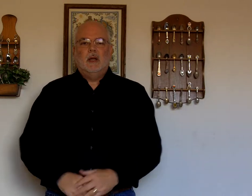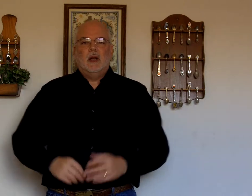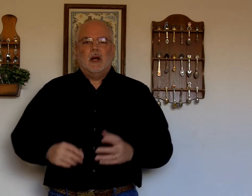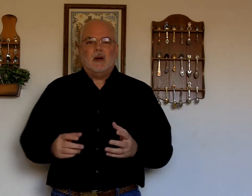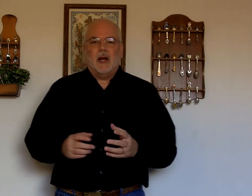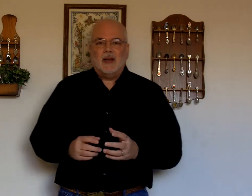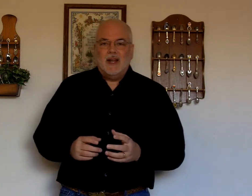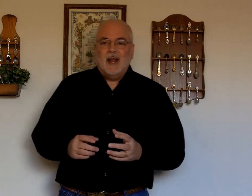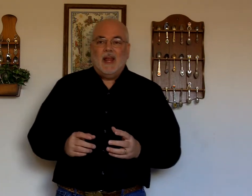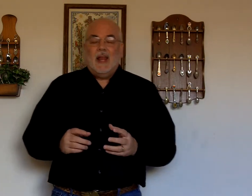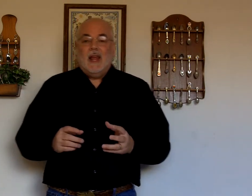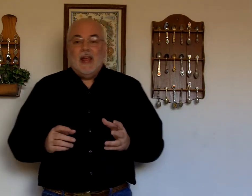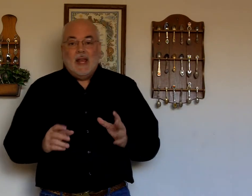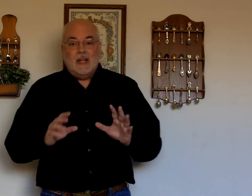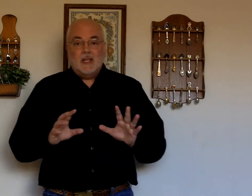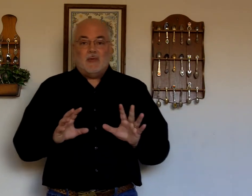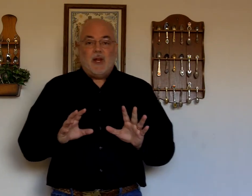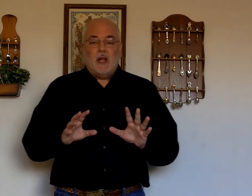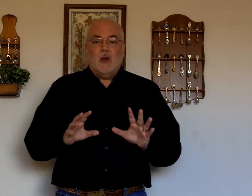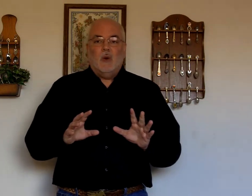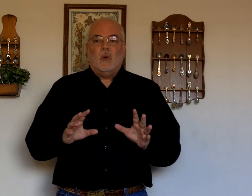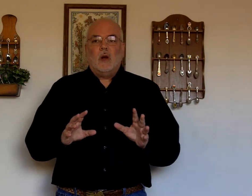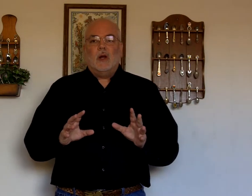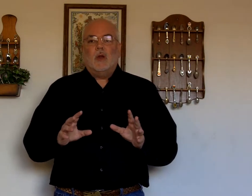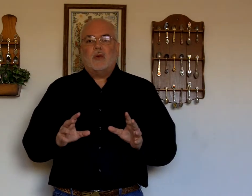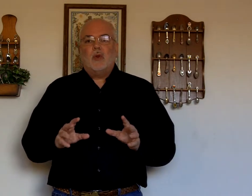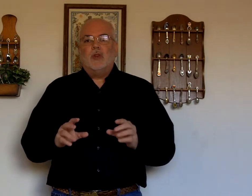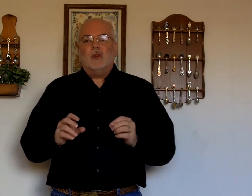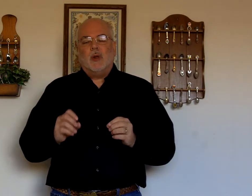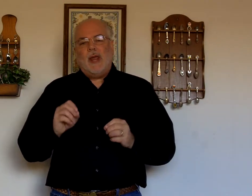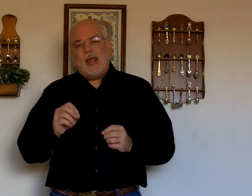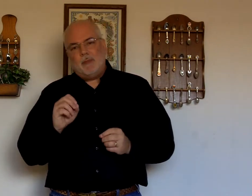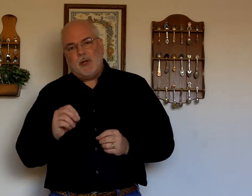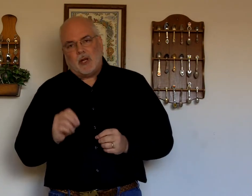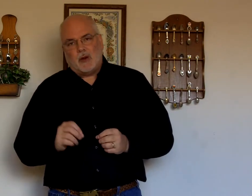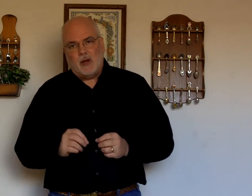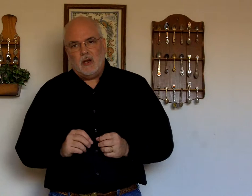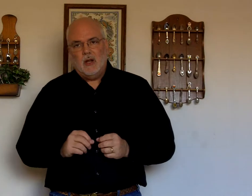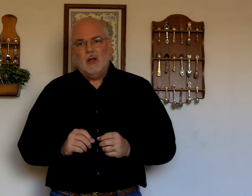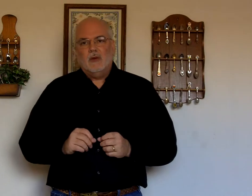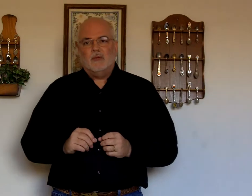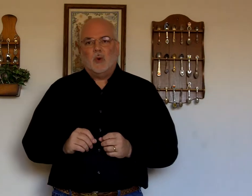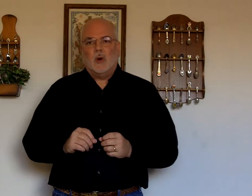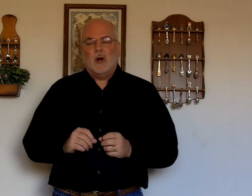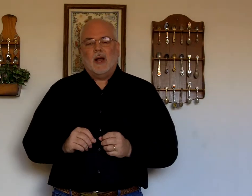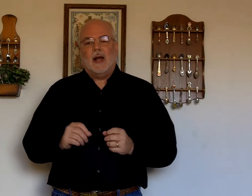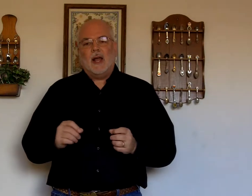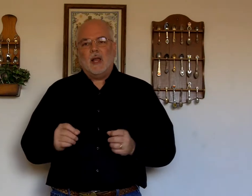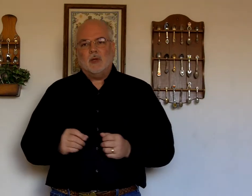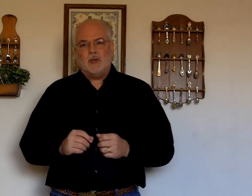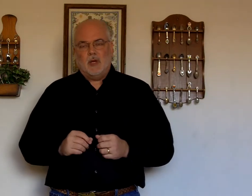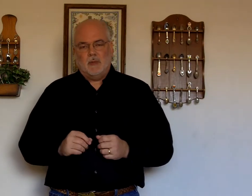All right. In this video, we're going to go through the vocabulary for I am a sheep.